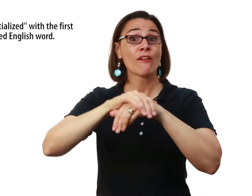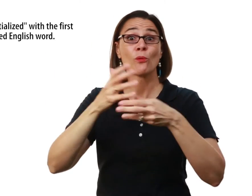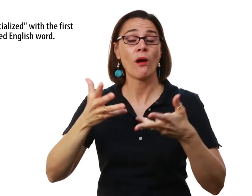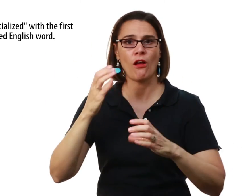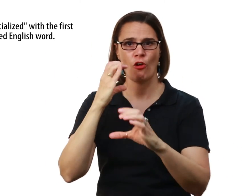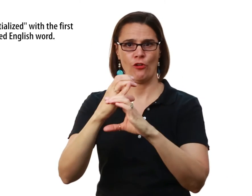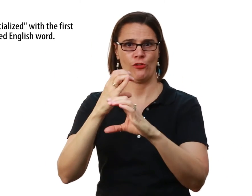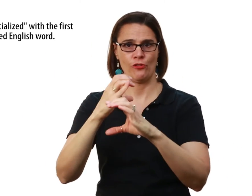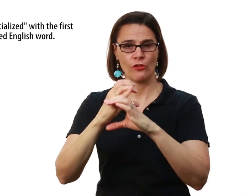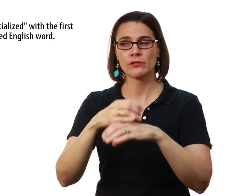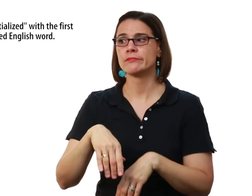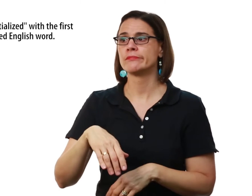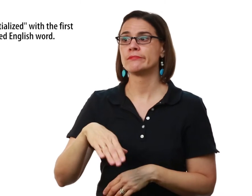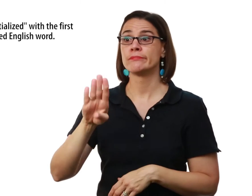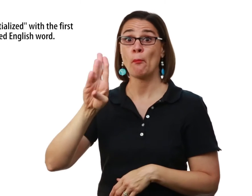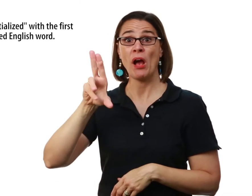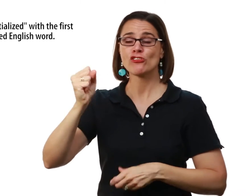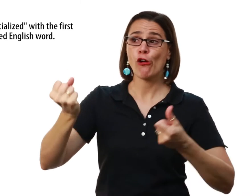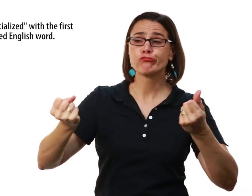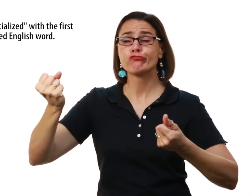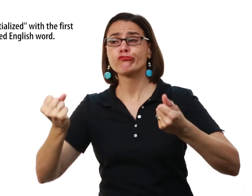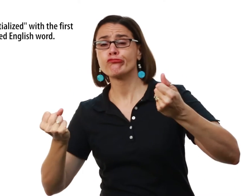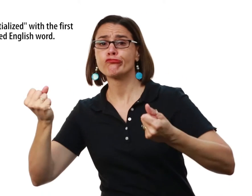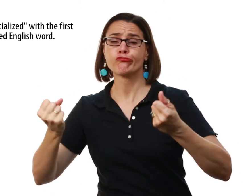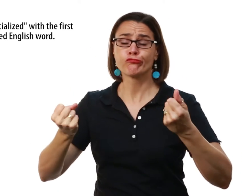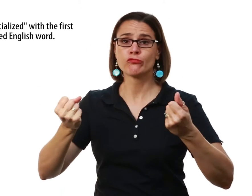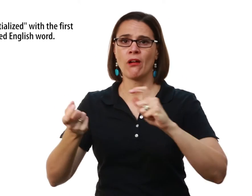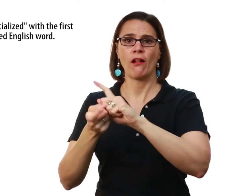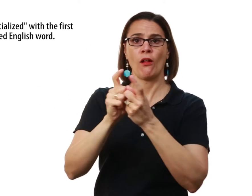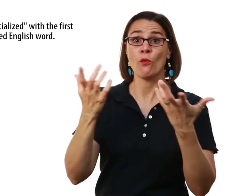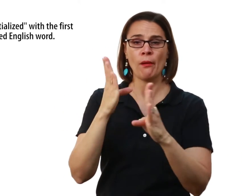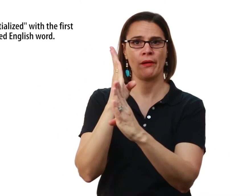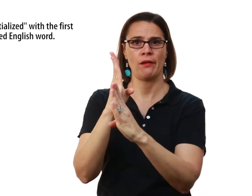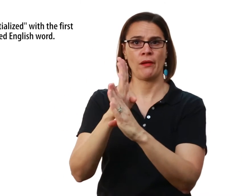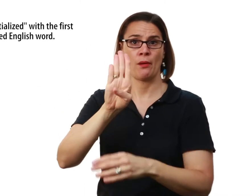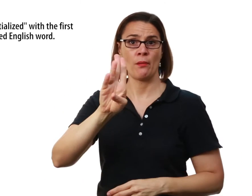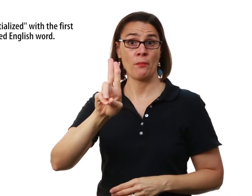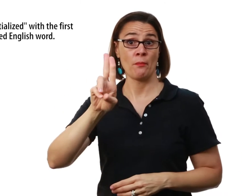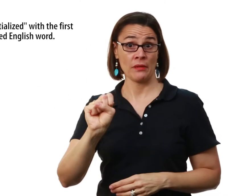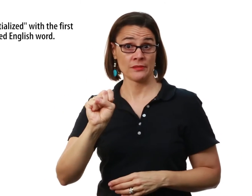like this So the sign for bus could be made like this in ASL In Signed English it would look like this